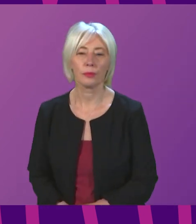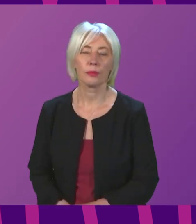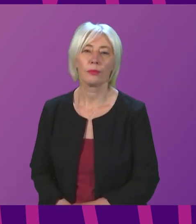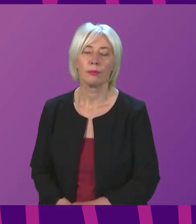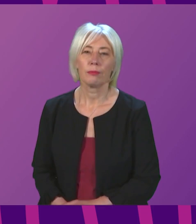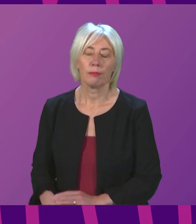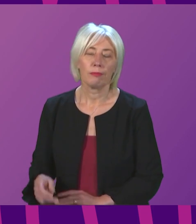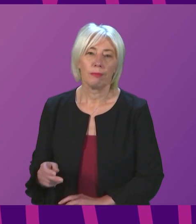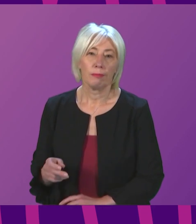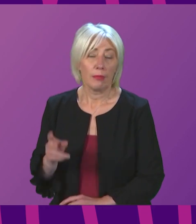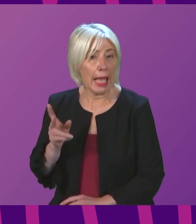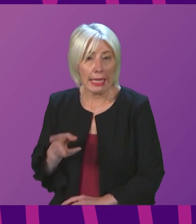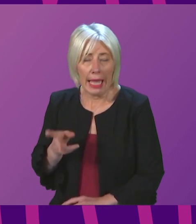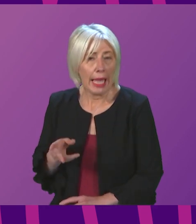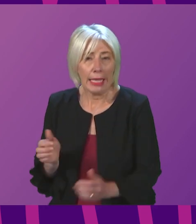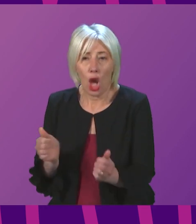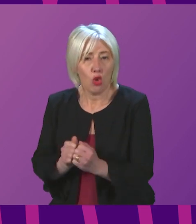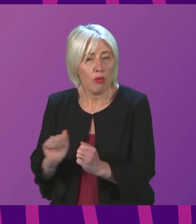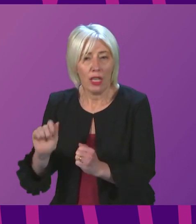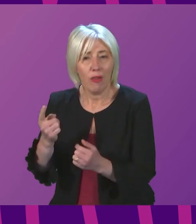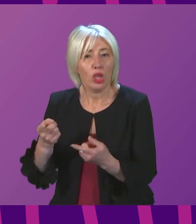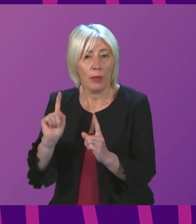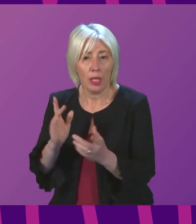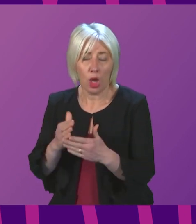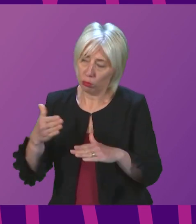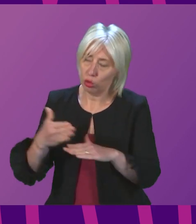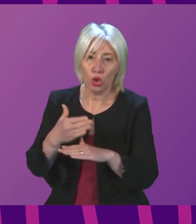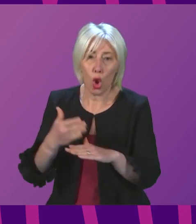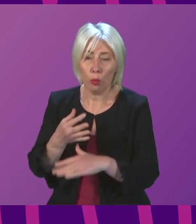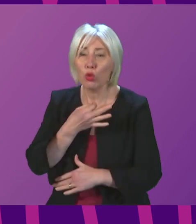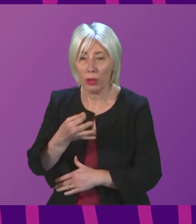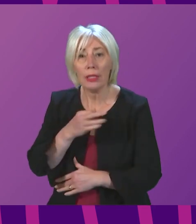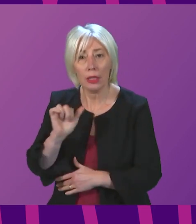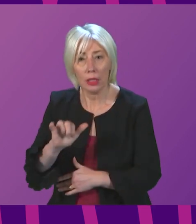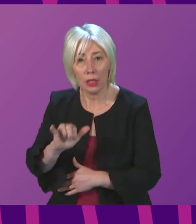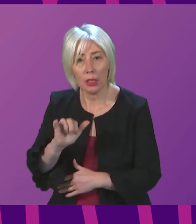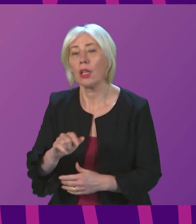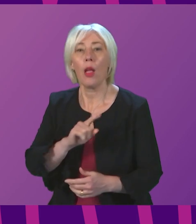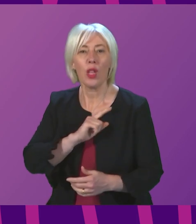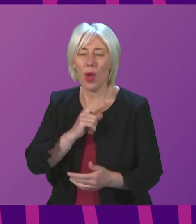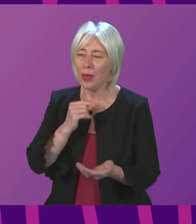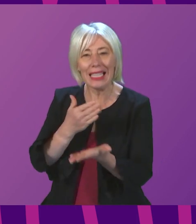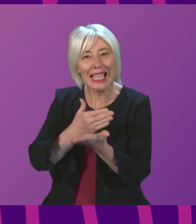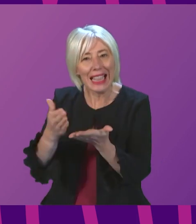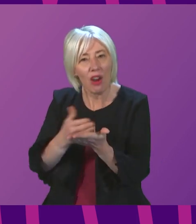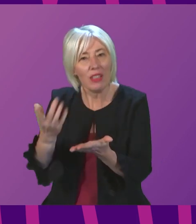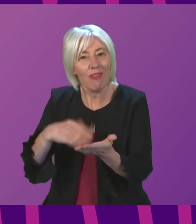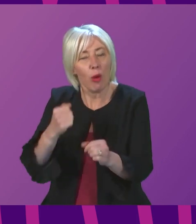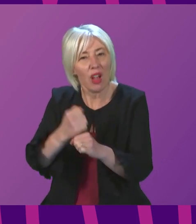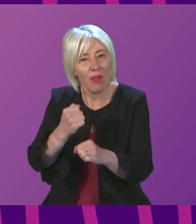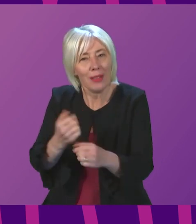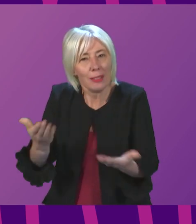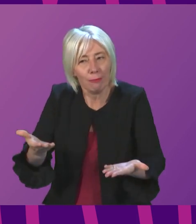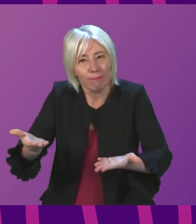Again, I agree with the First Minister. Livelihoods are at risk, which is why we need clarity from the government